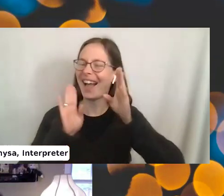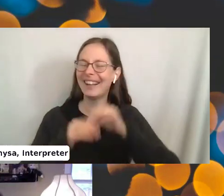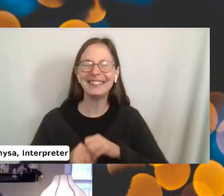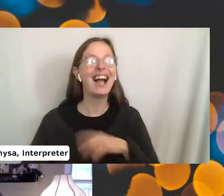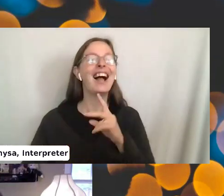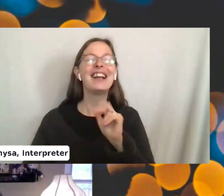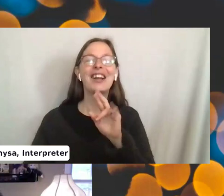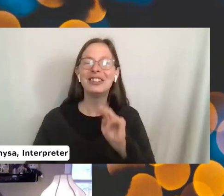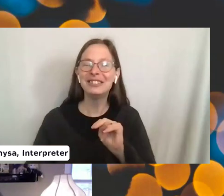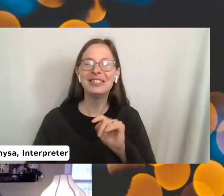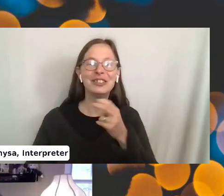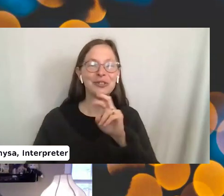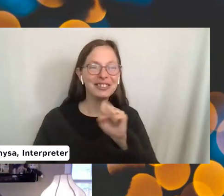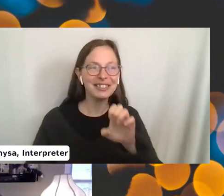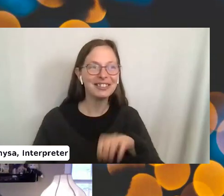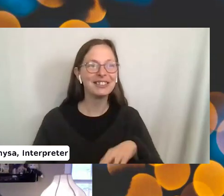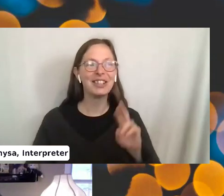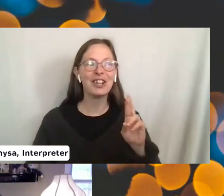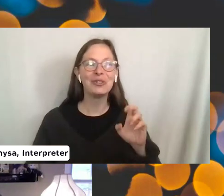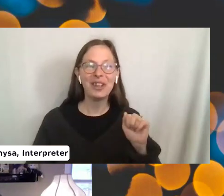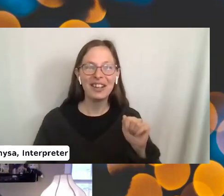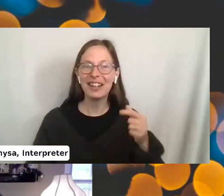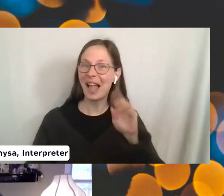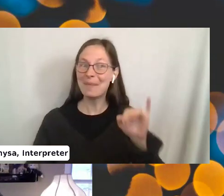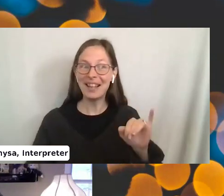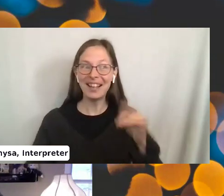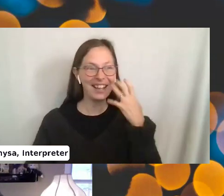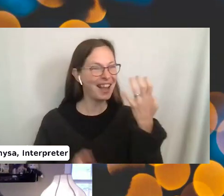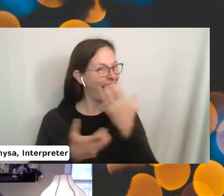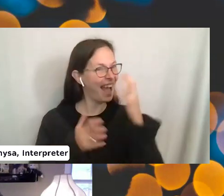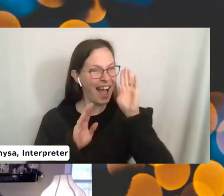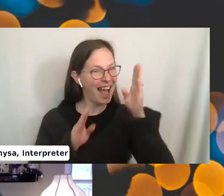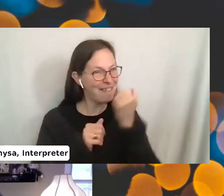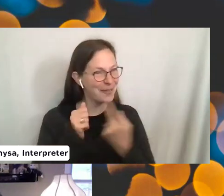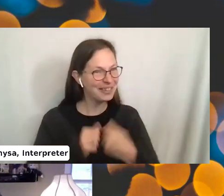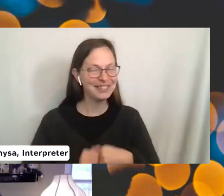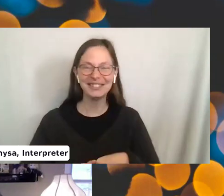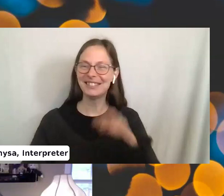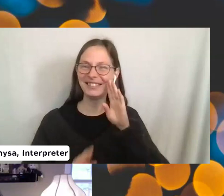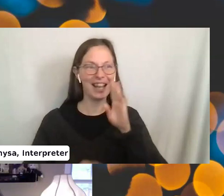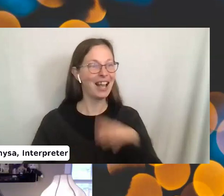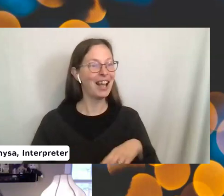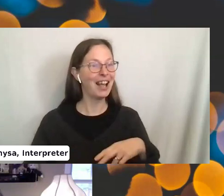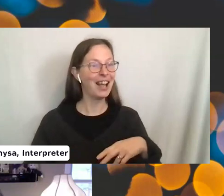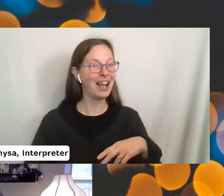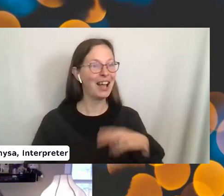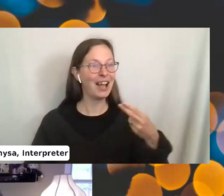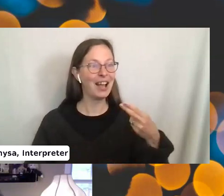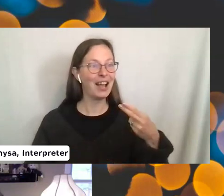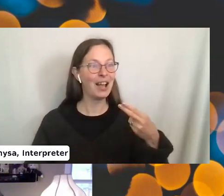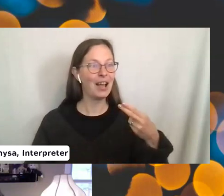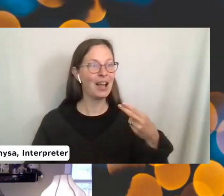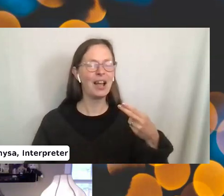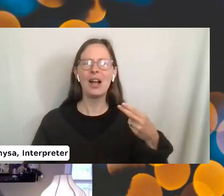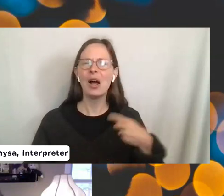Karen, Therese, Ray, Gabby, all these people. everyone. Hoi. Is that how you say it from the Netherlands?